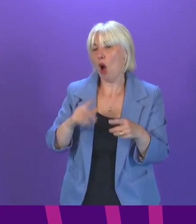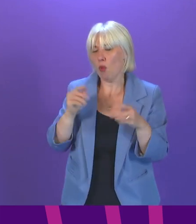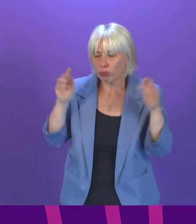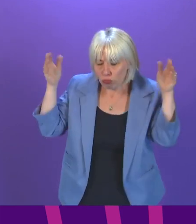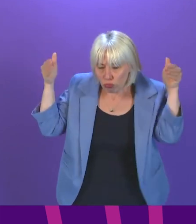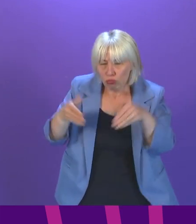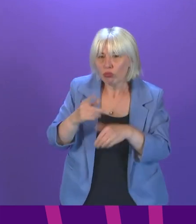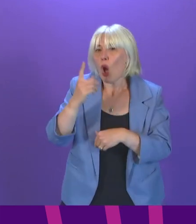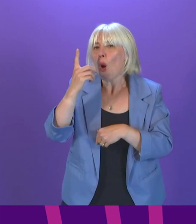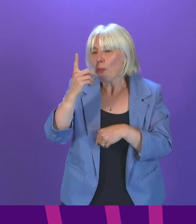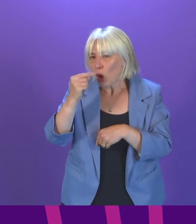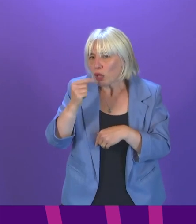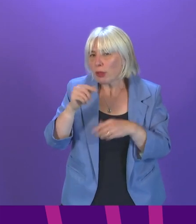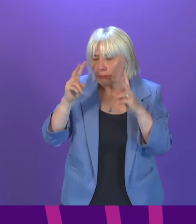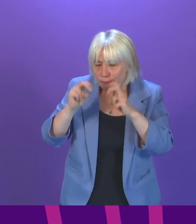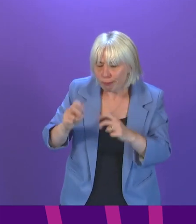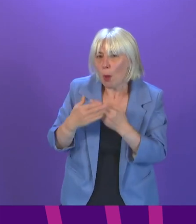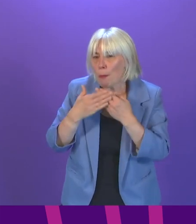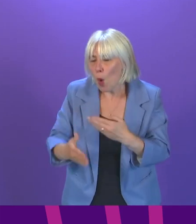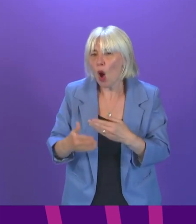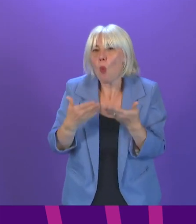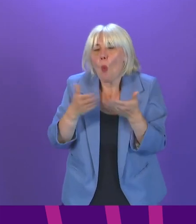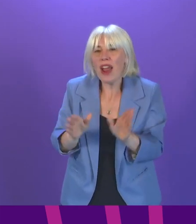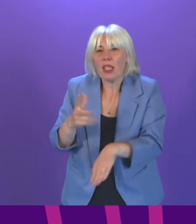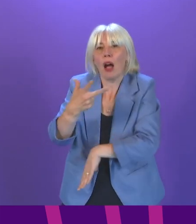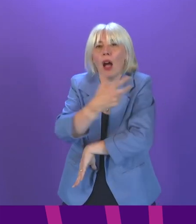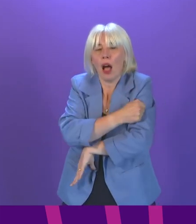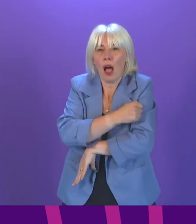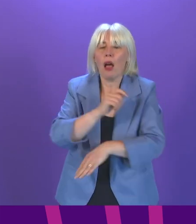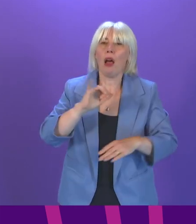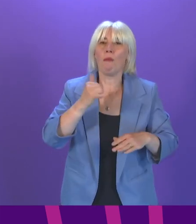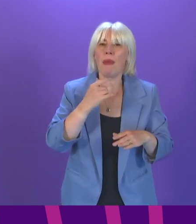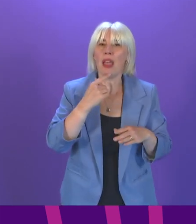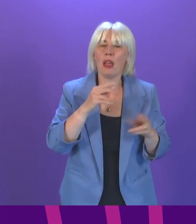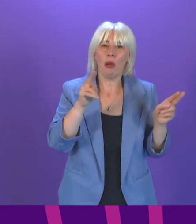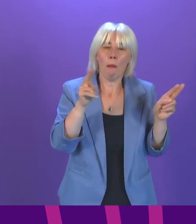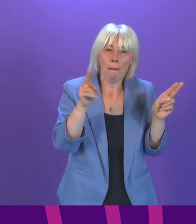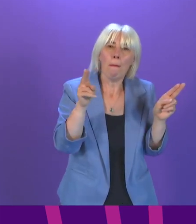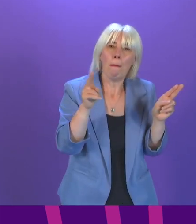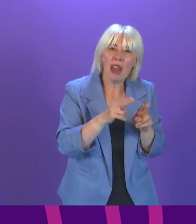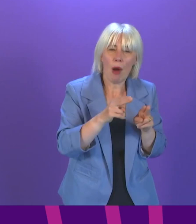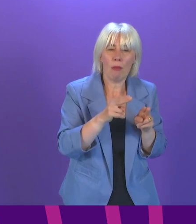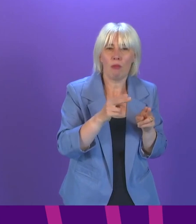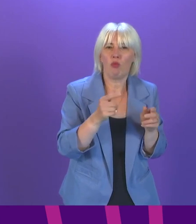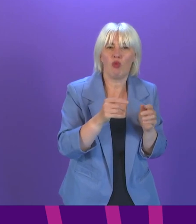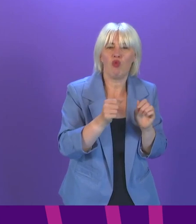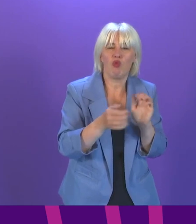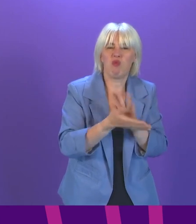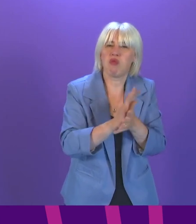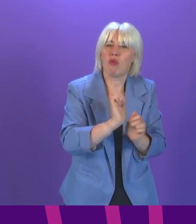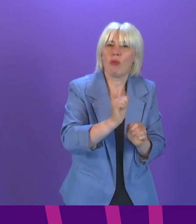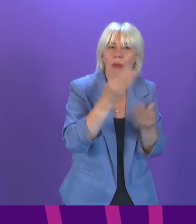benefits of possible vaccination. That will include possible minimisation of disruption to education,